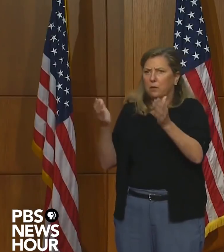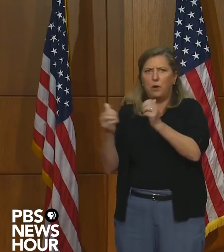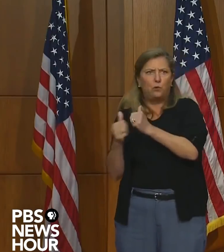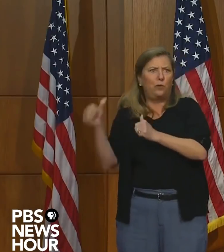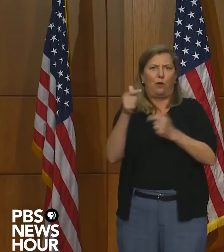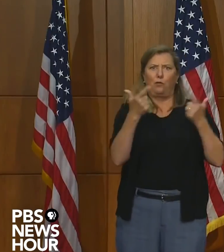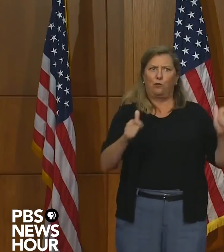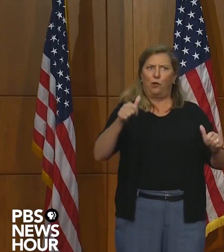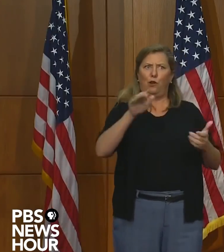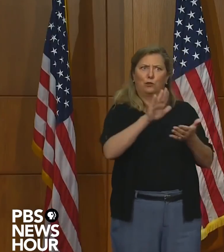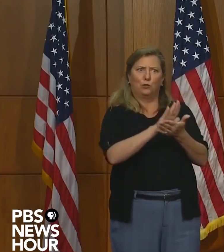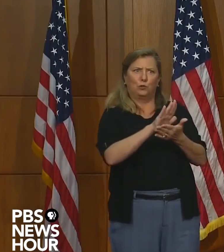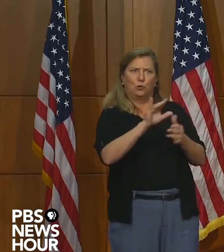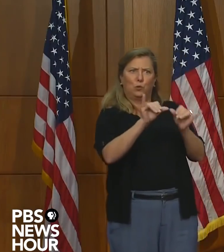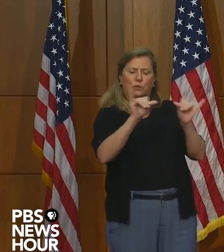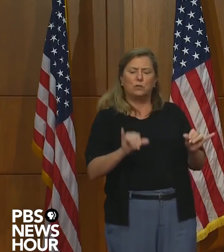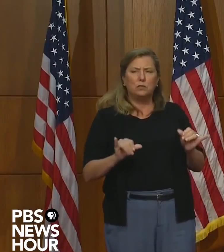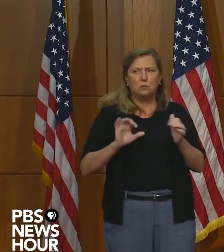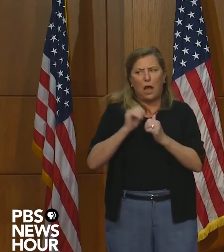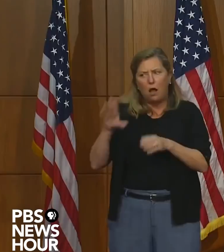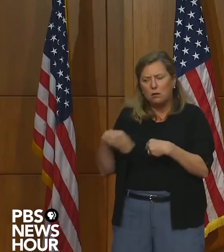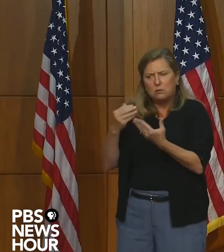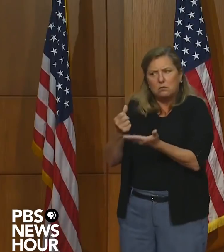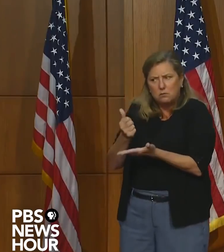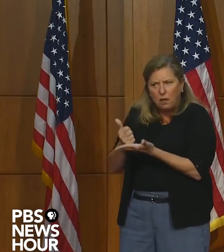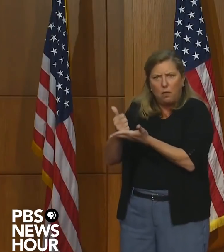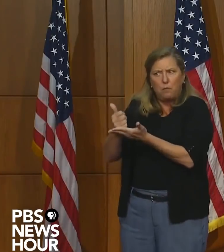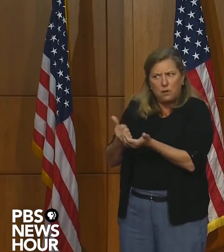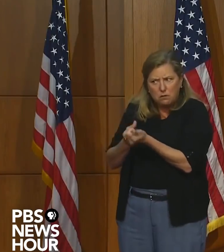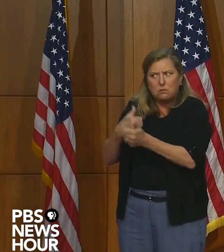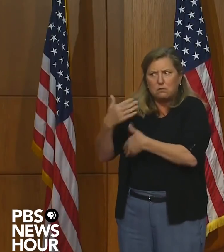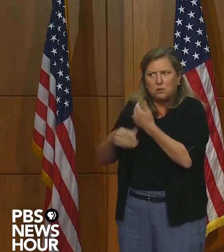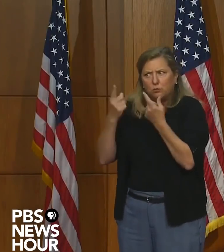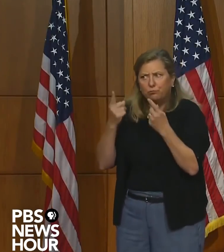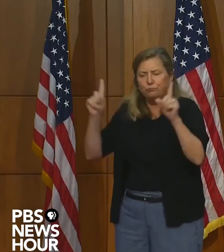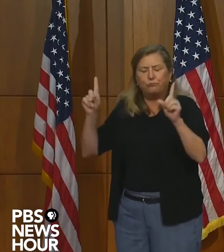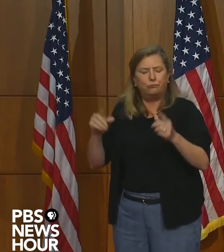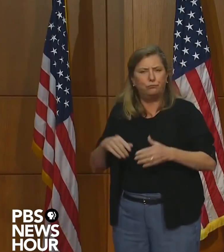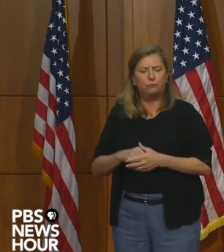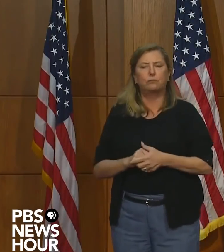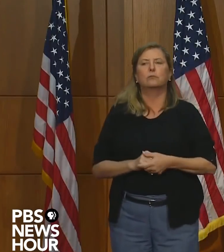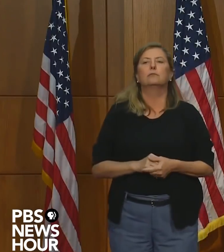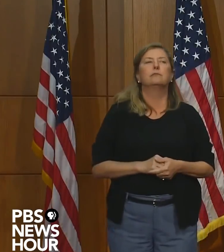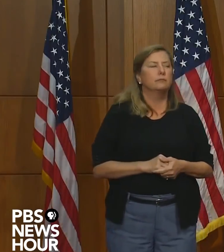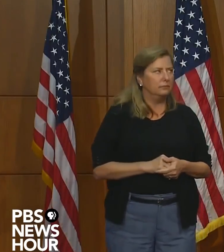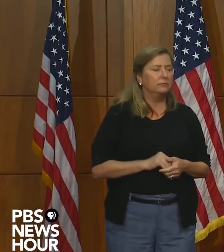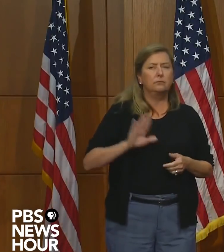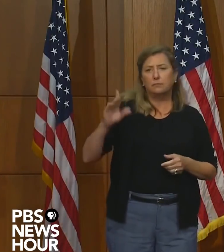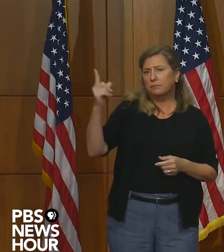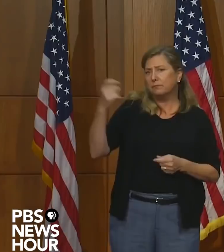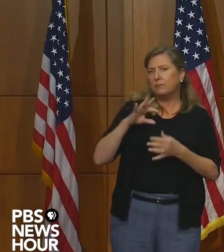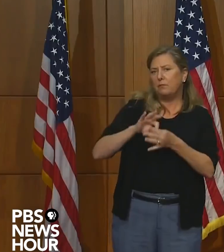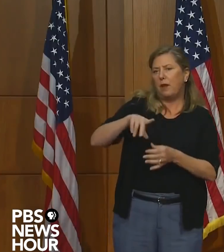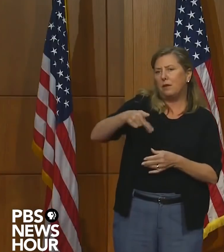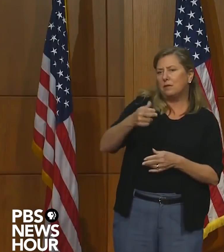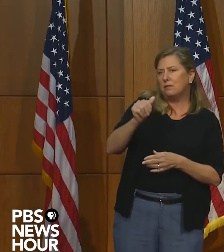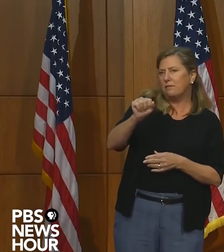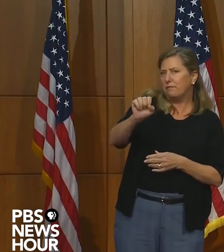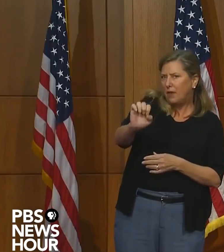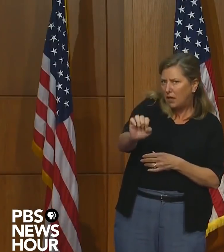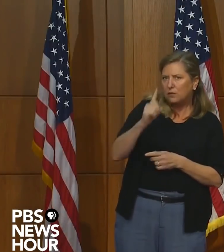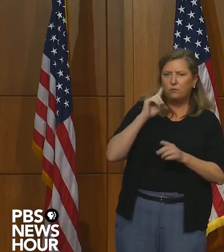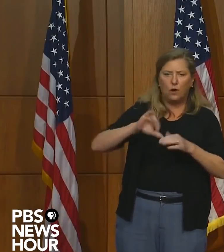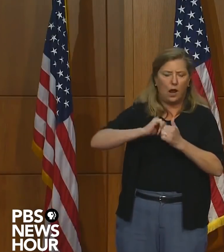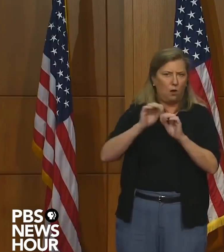assistance can be provided to them to help them get through these phases? The question is about the phases of